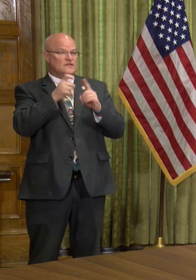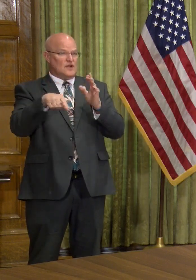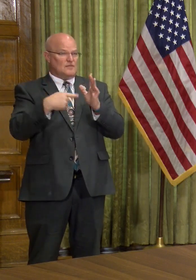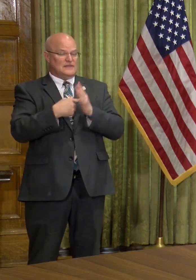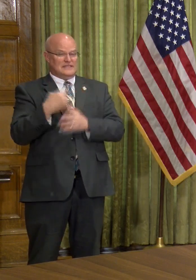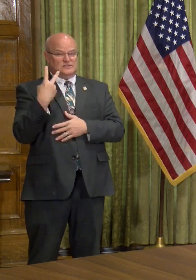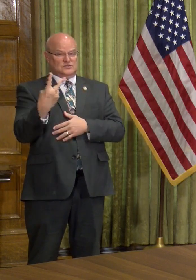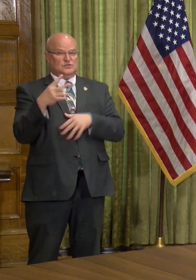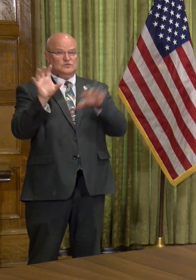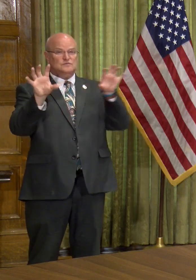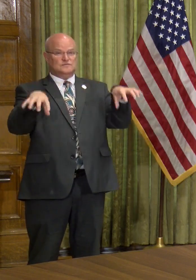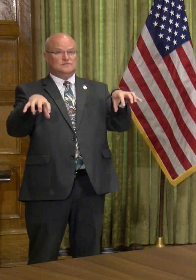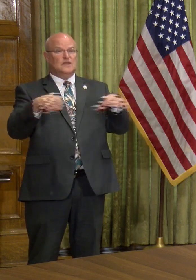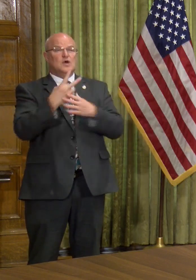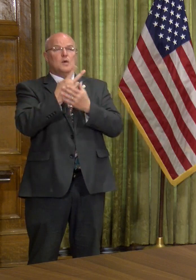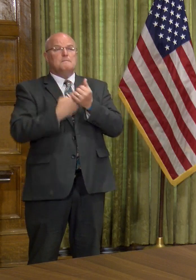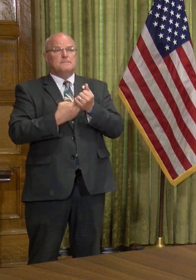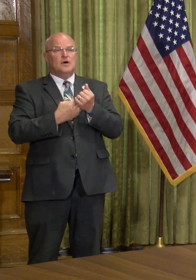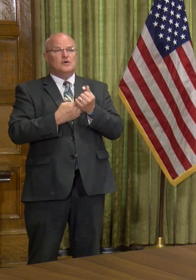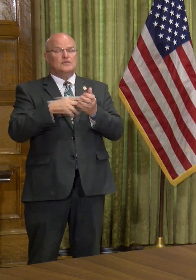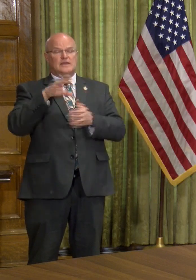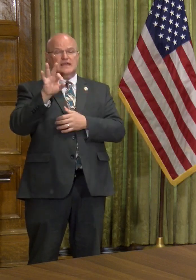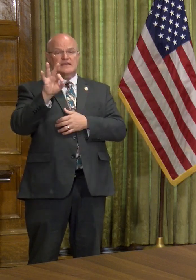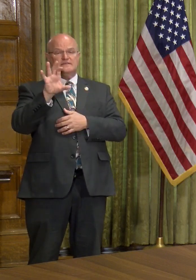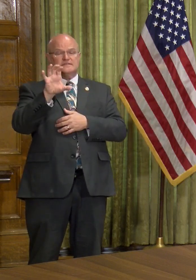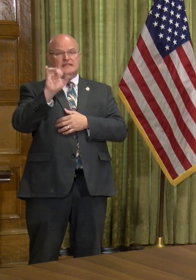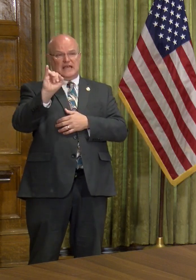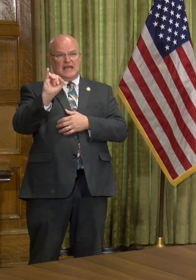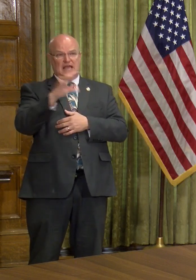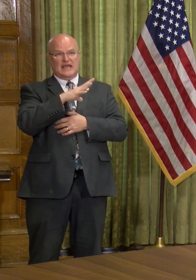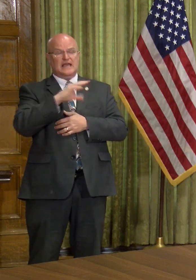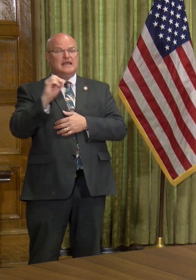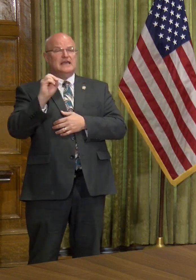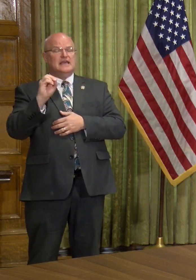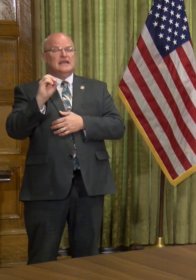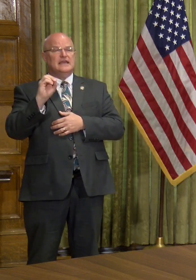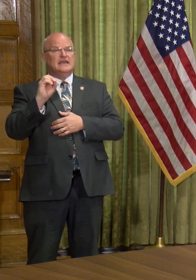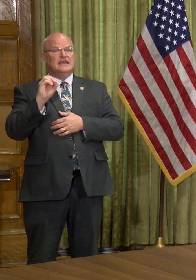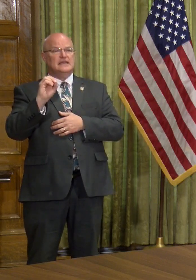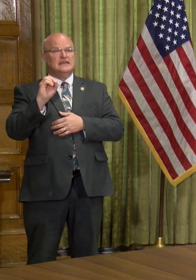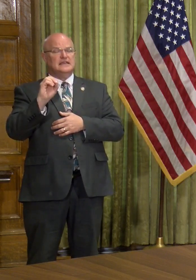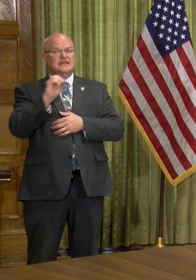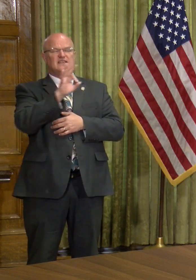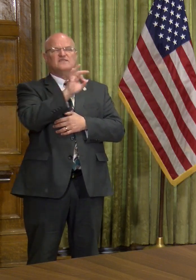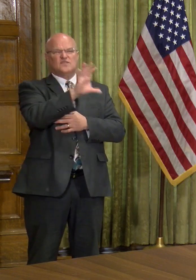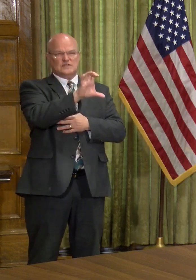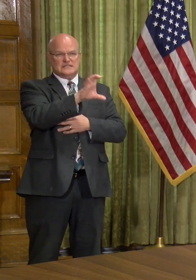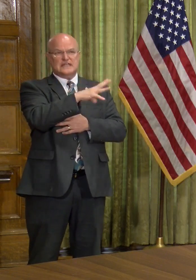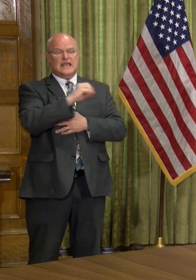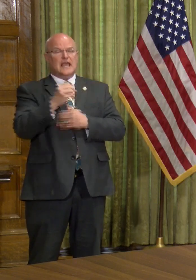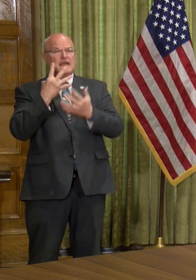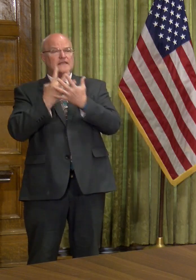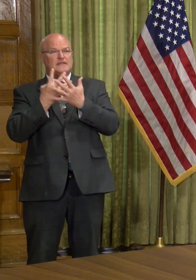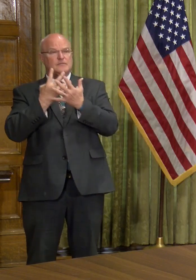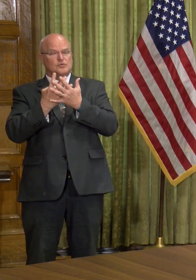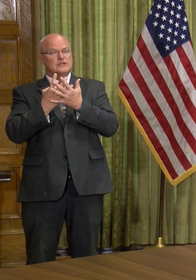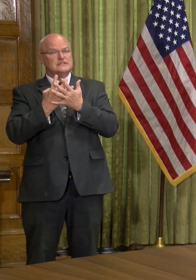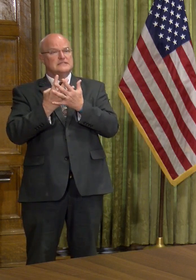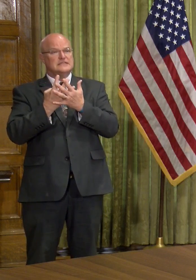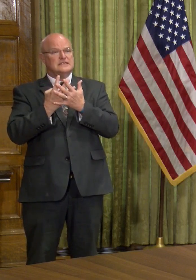these two, both FCI and in Forest City, as well as the prison